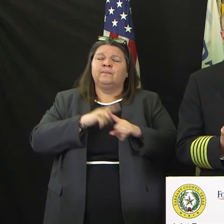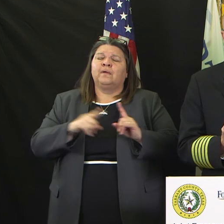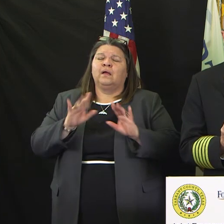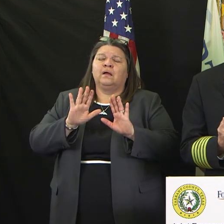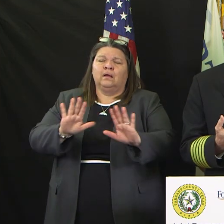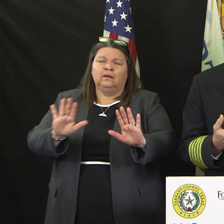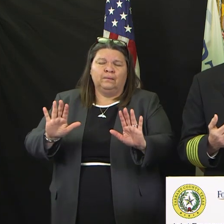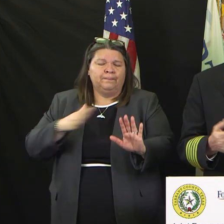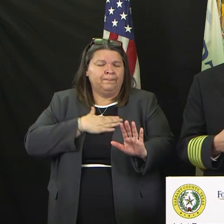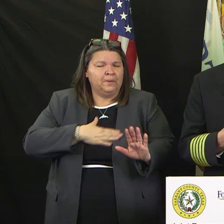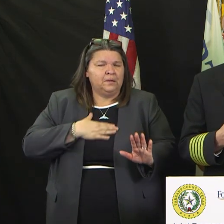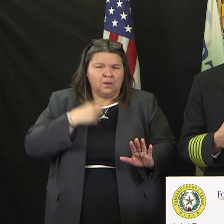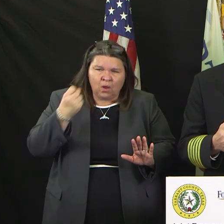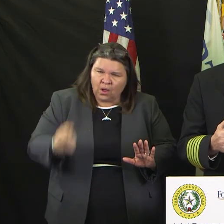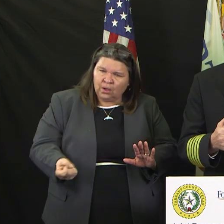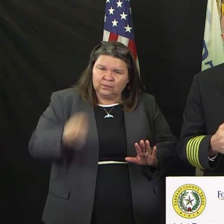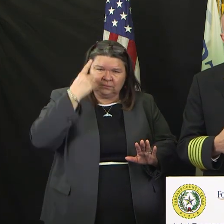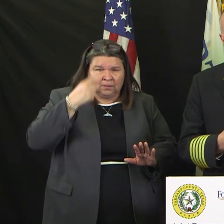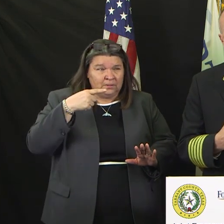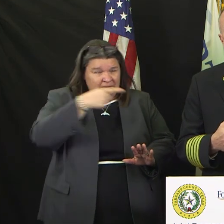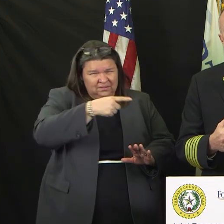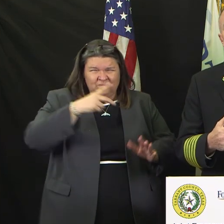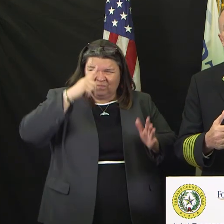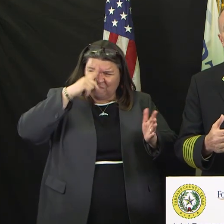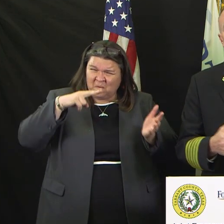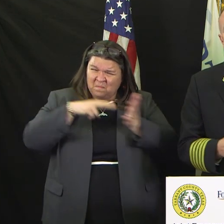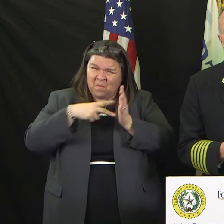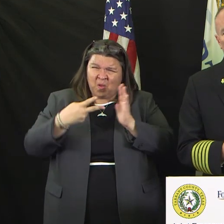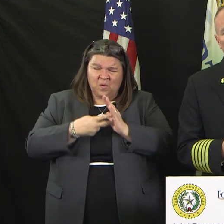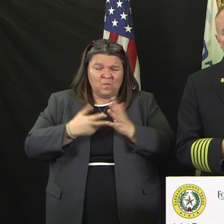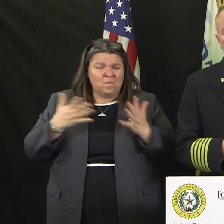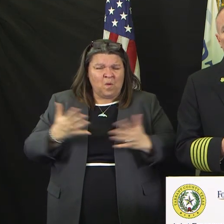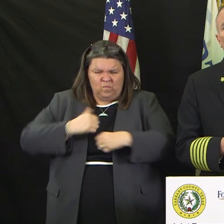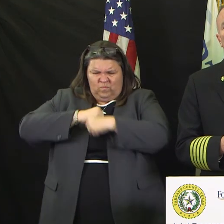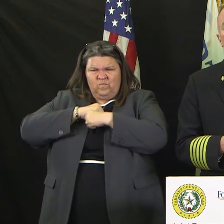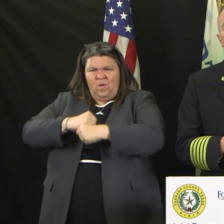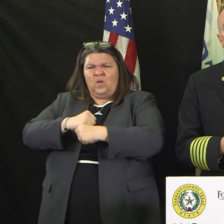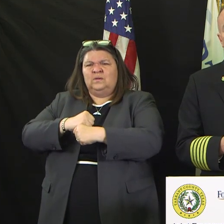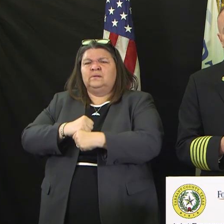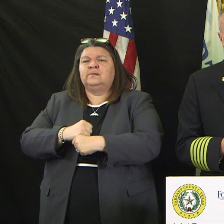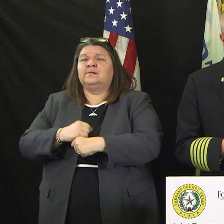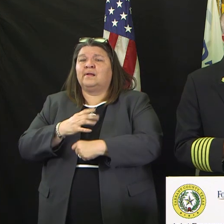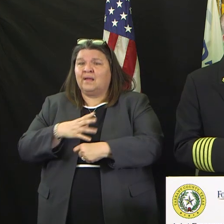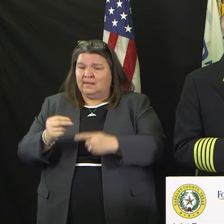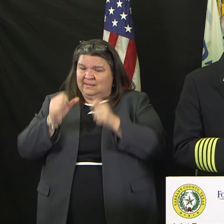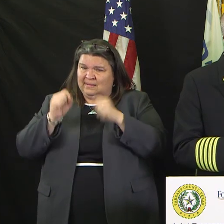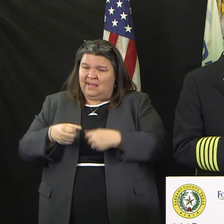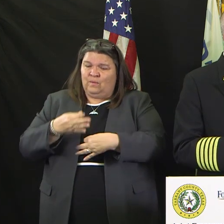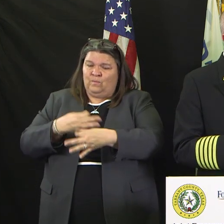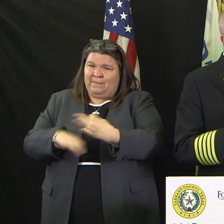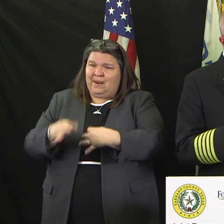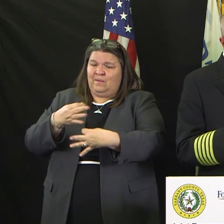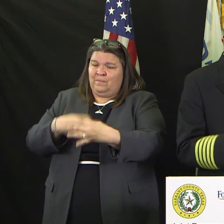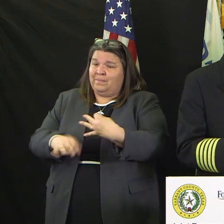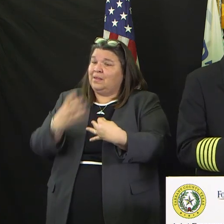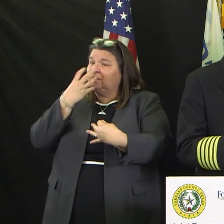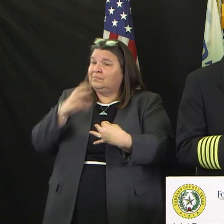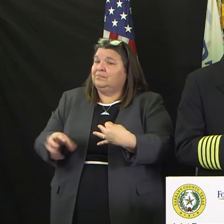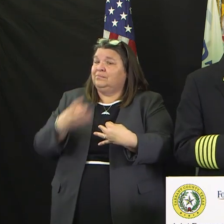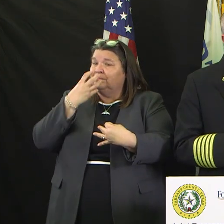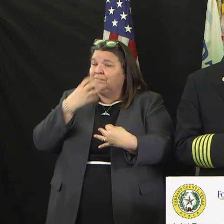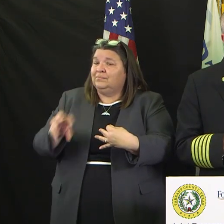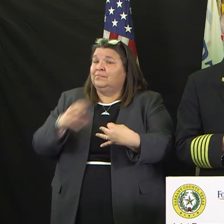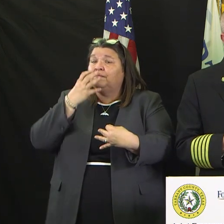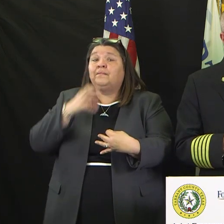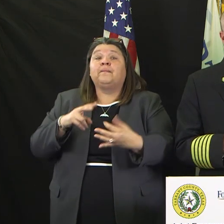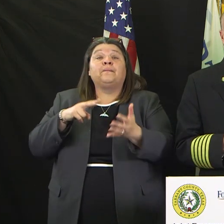And it also allows us to conserve supplies that are needed down the road. So this is what Chris